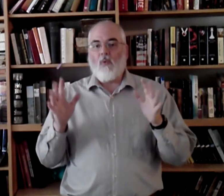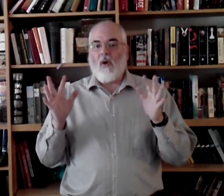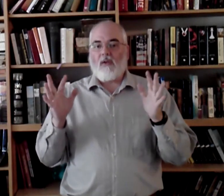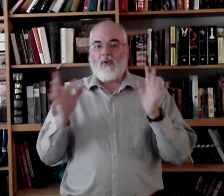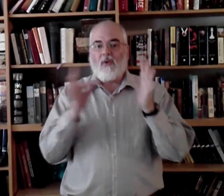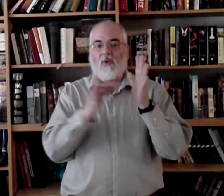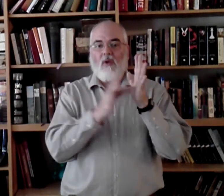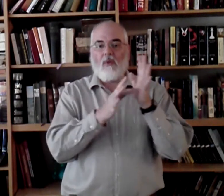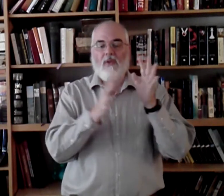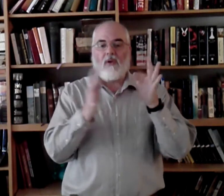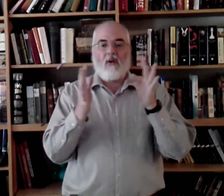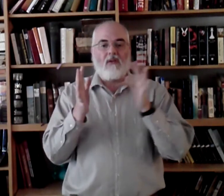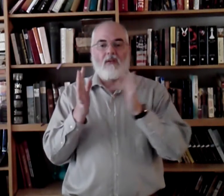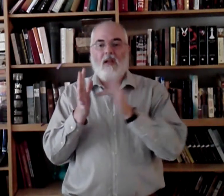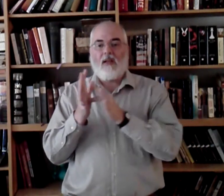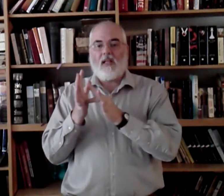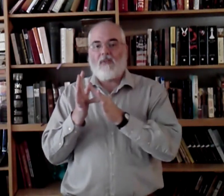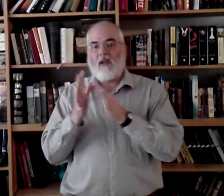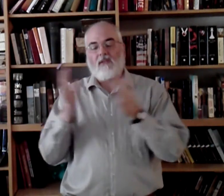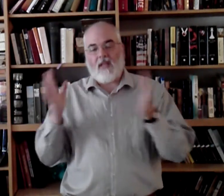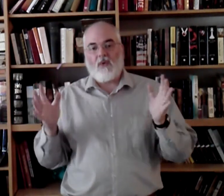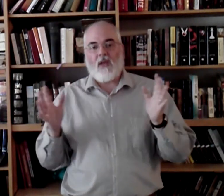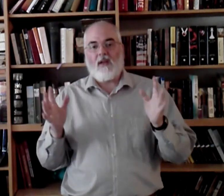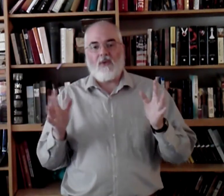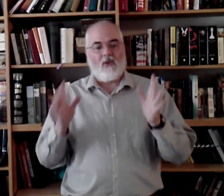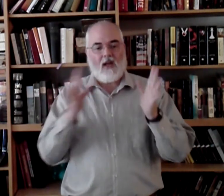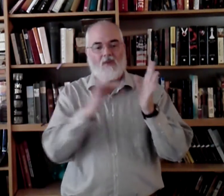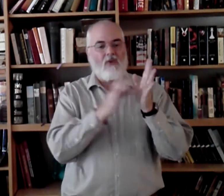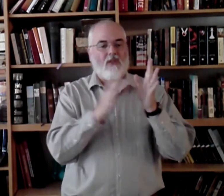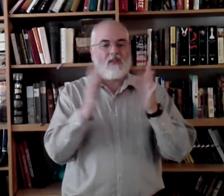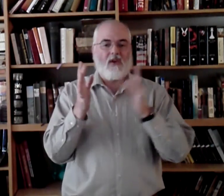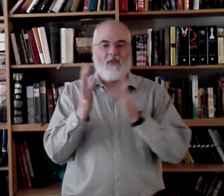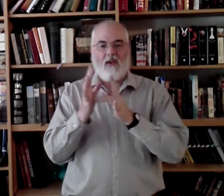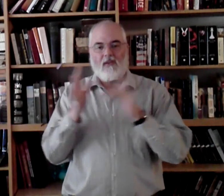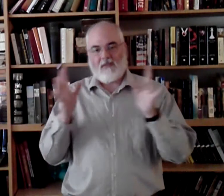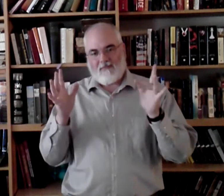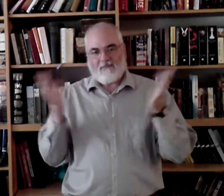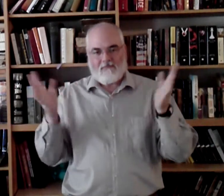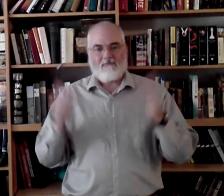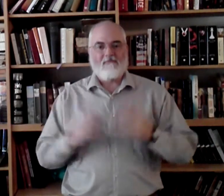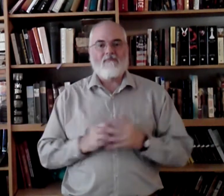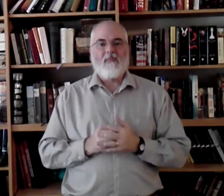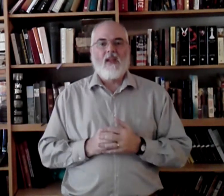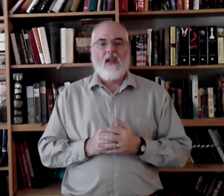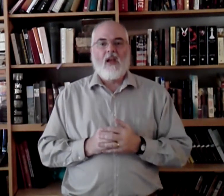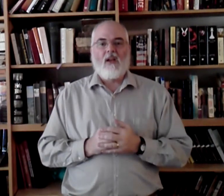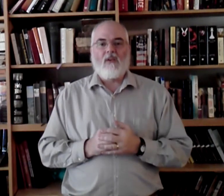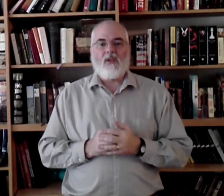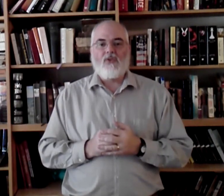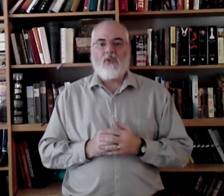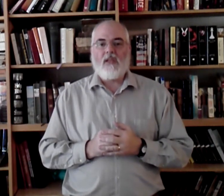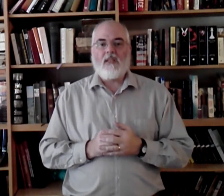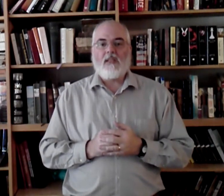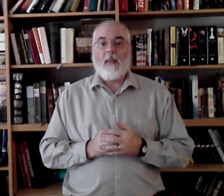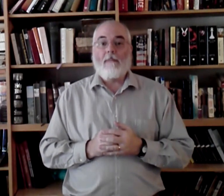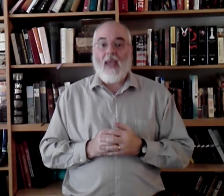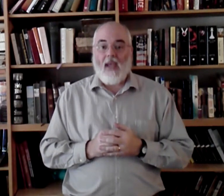want to do it with your index fingers, that's okay too. I do it with the center fingers. Christ Jesus paid